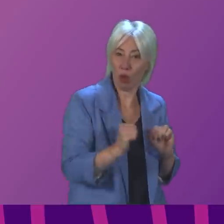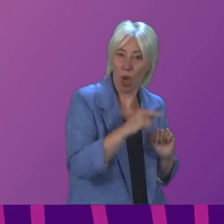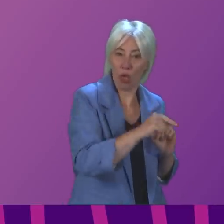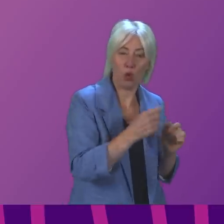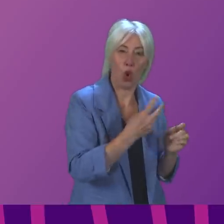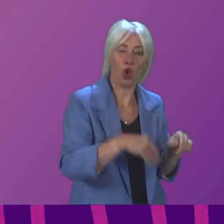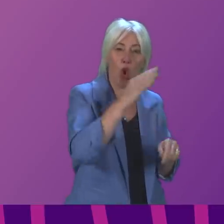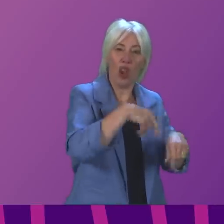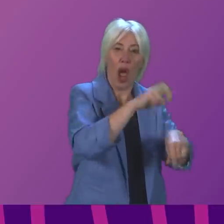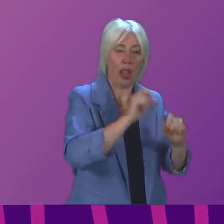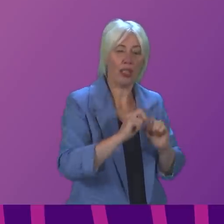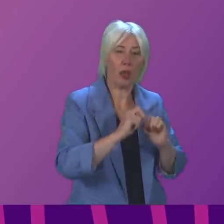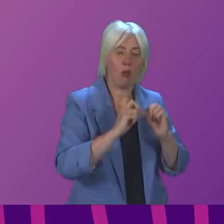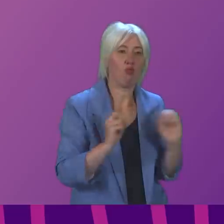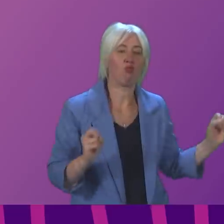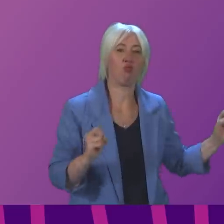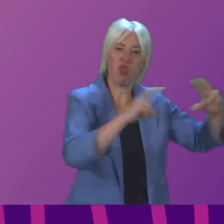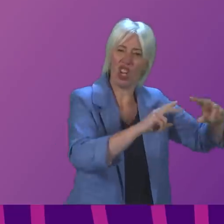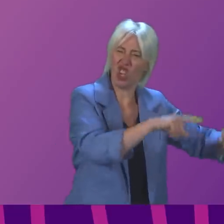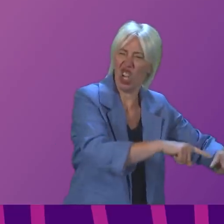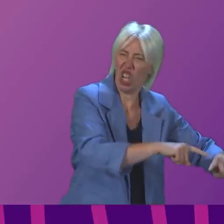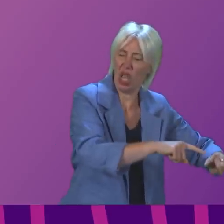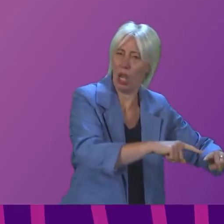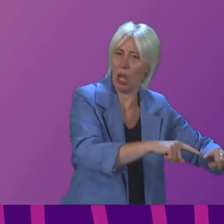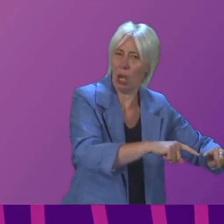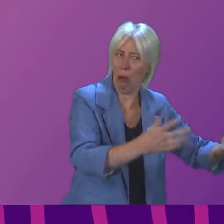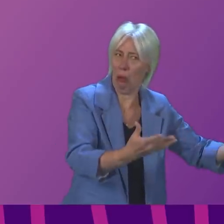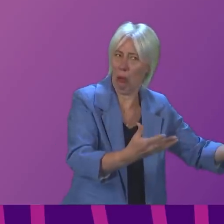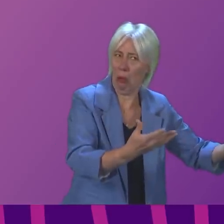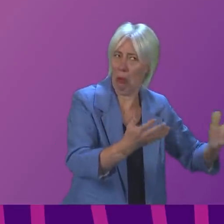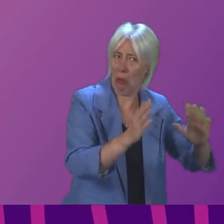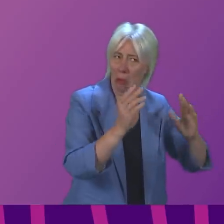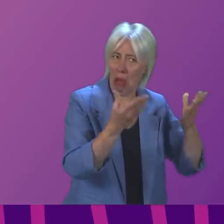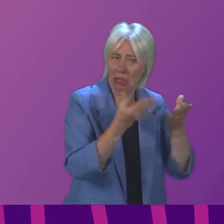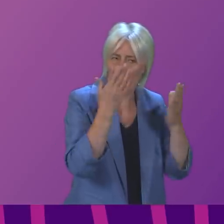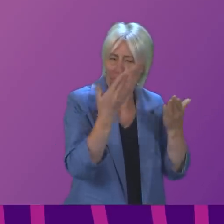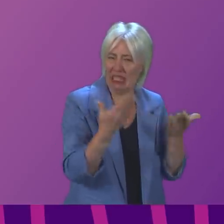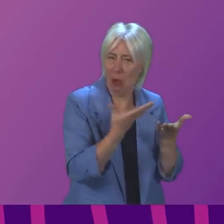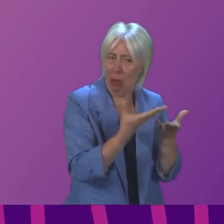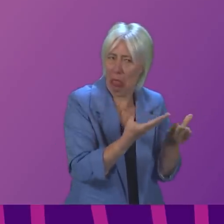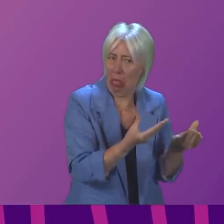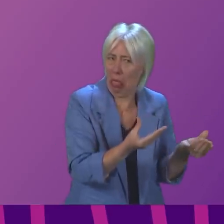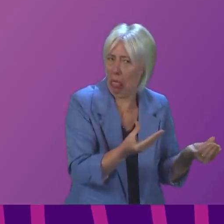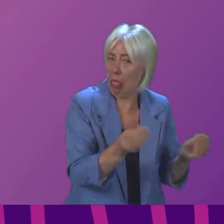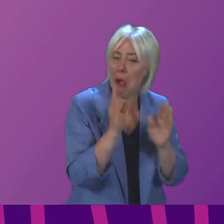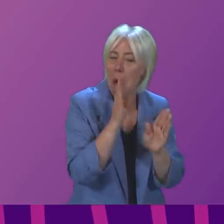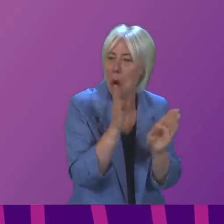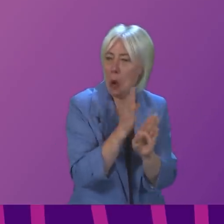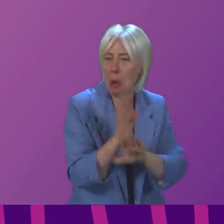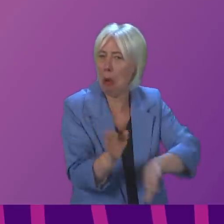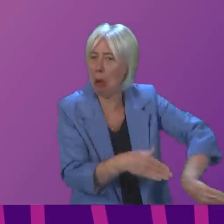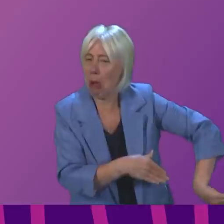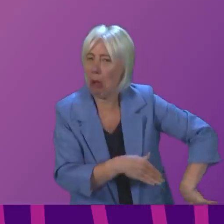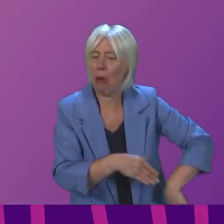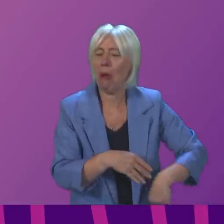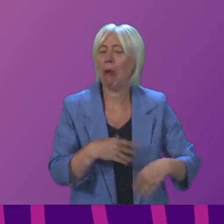headline-grabbing commitment that seems to just have gone by the wayside. And on, for example, the